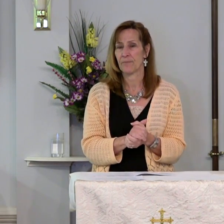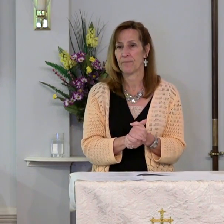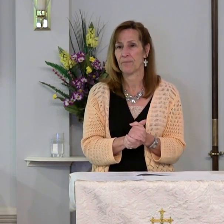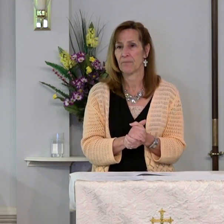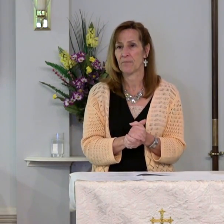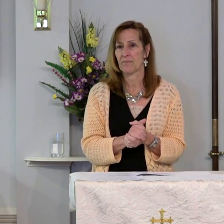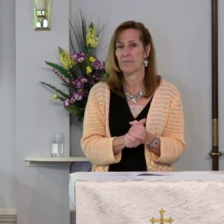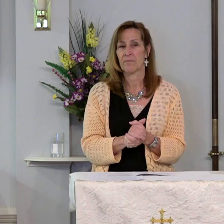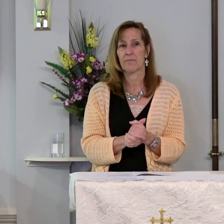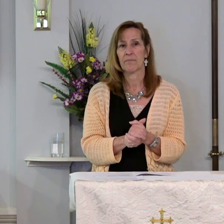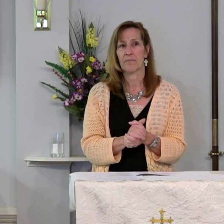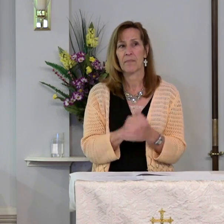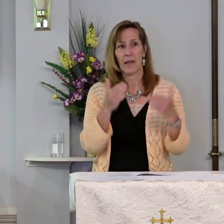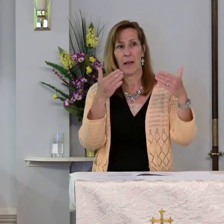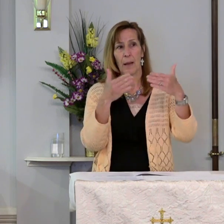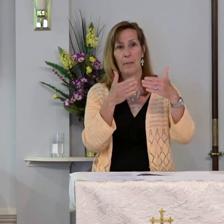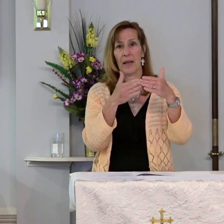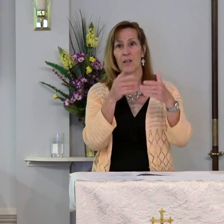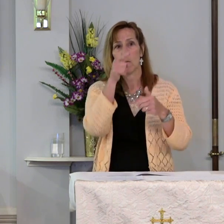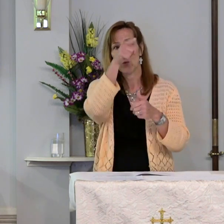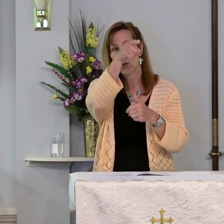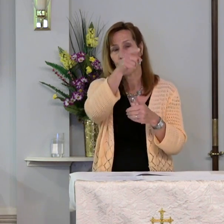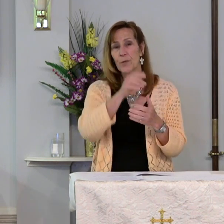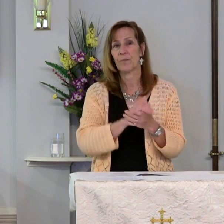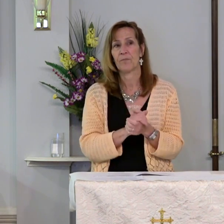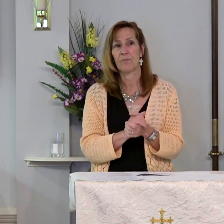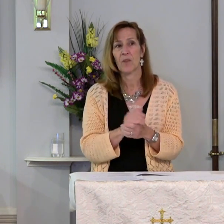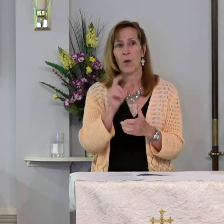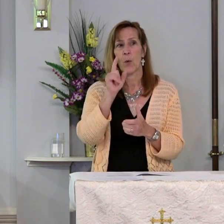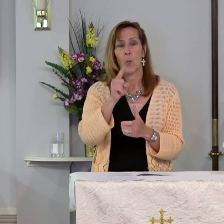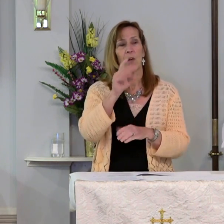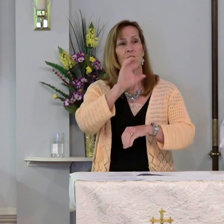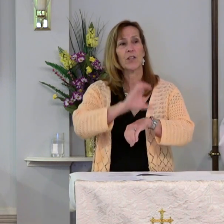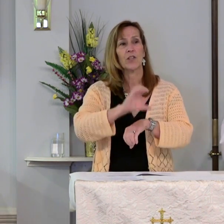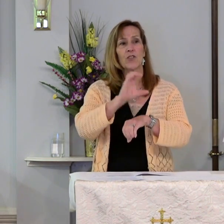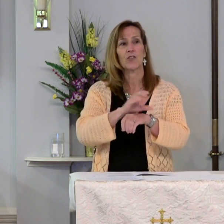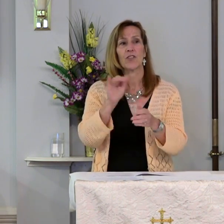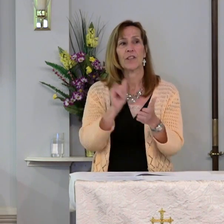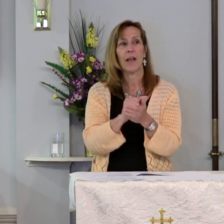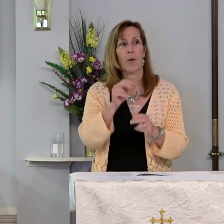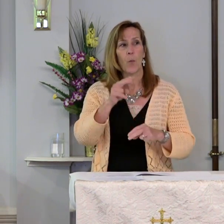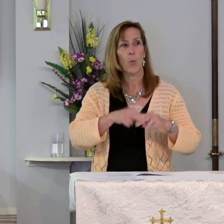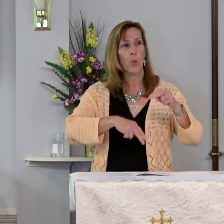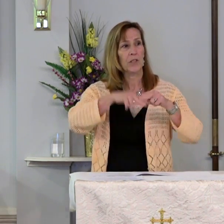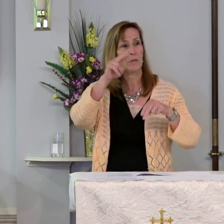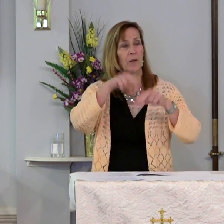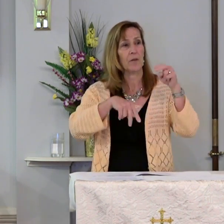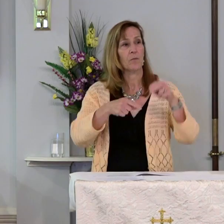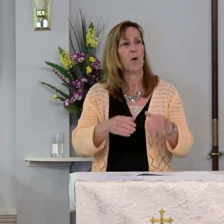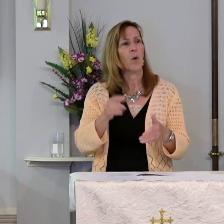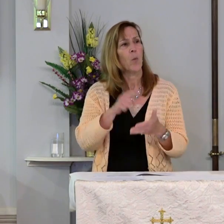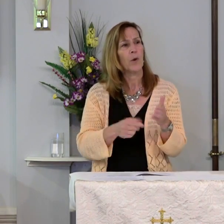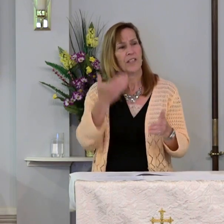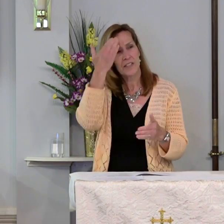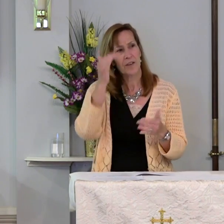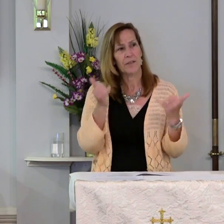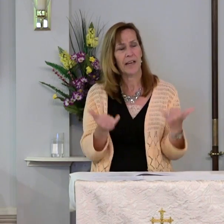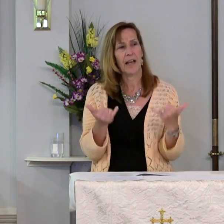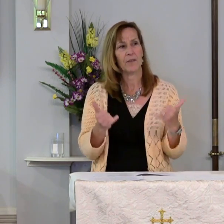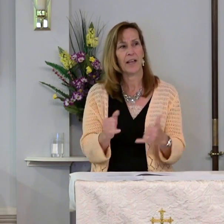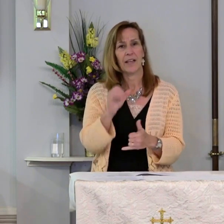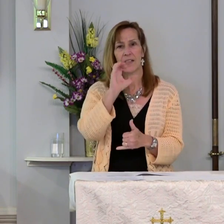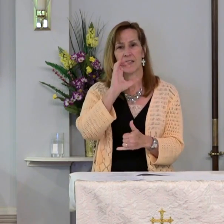Back there in the corner is one of the churches that was built from what is known as Three